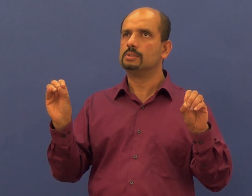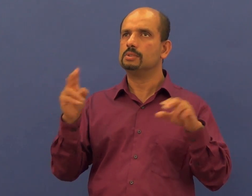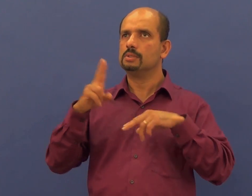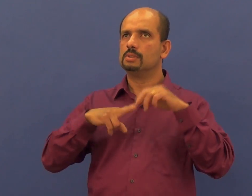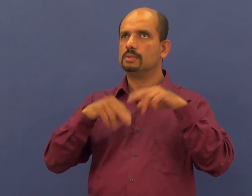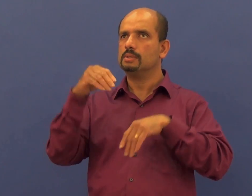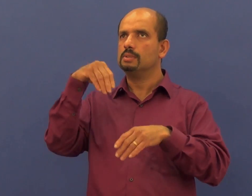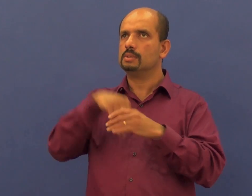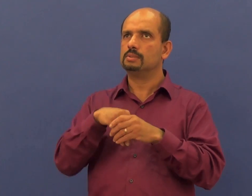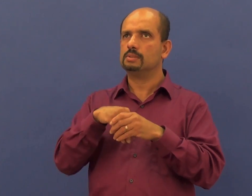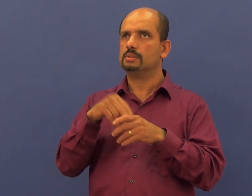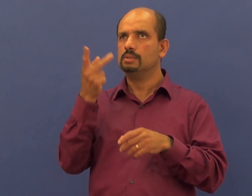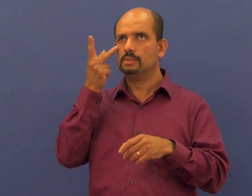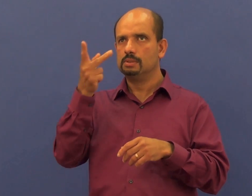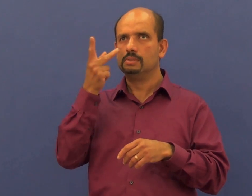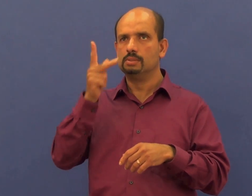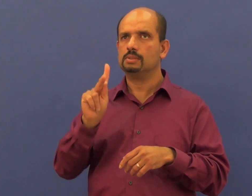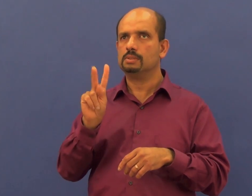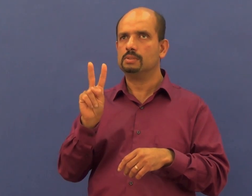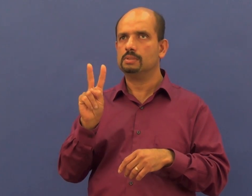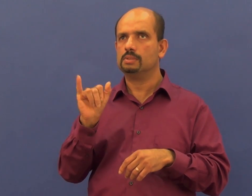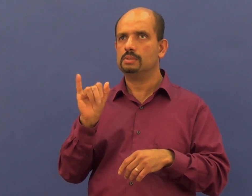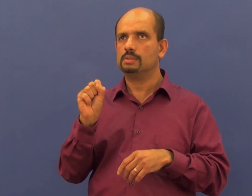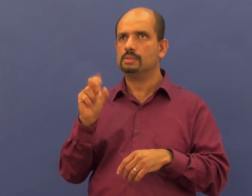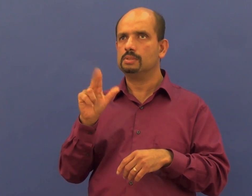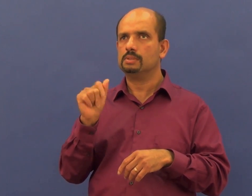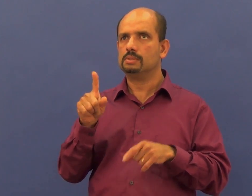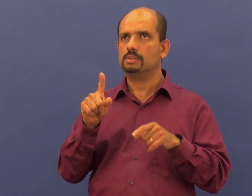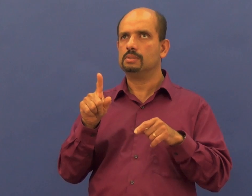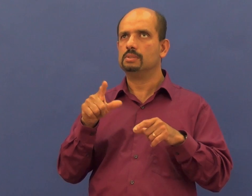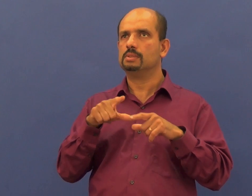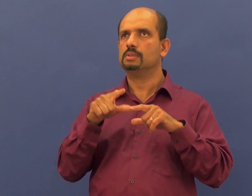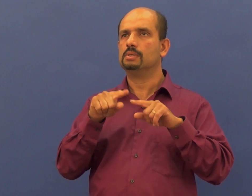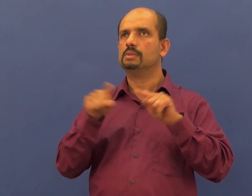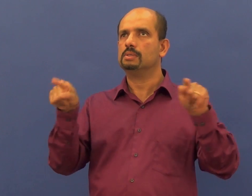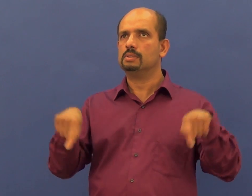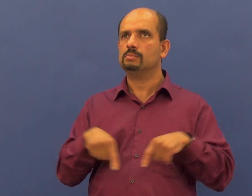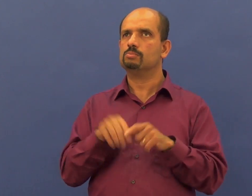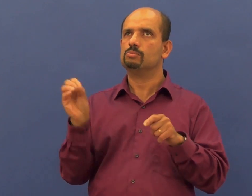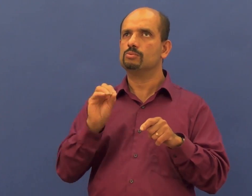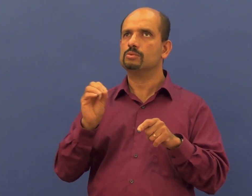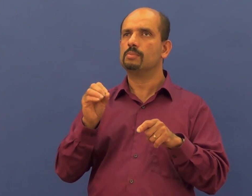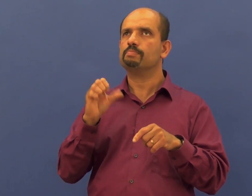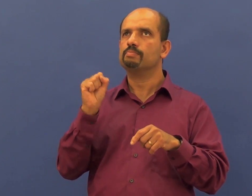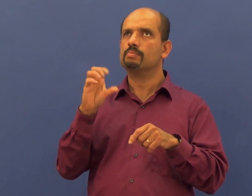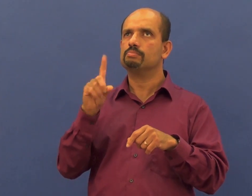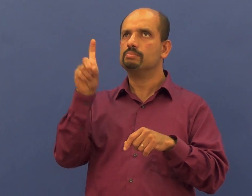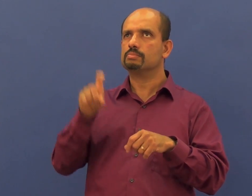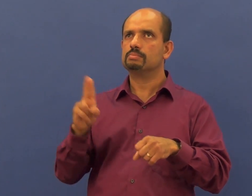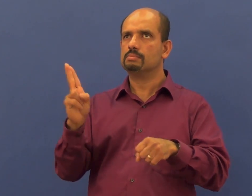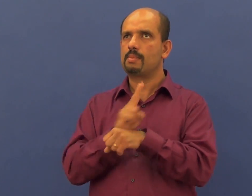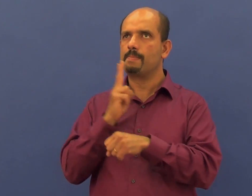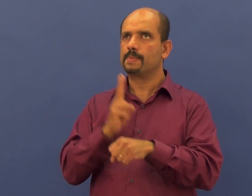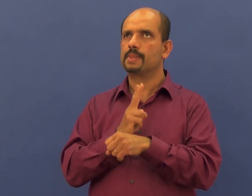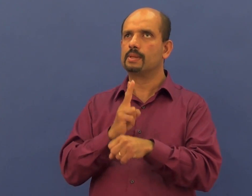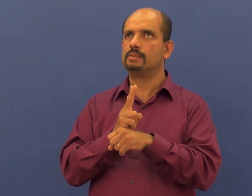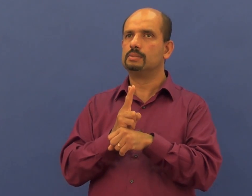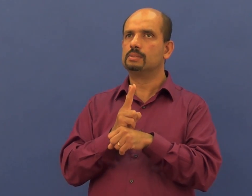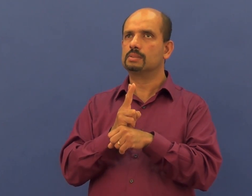This device requires a separately purchased USB-based visual display, or you have the option to connect